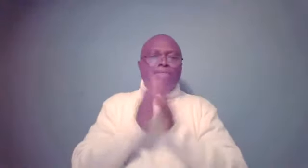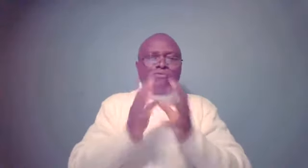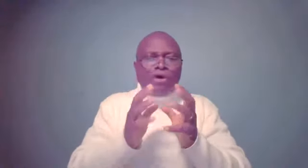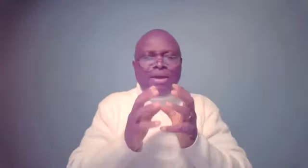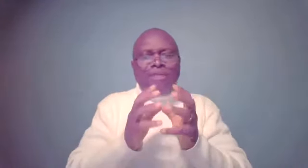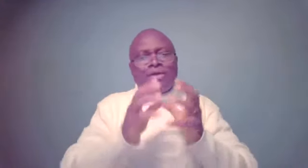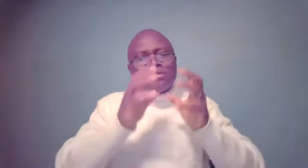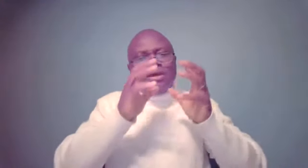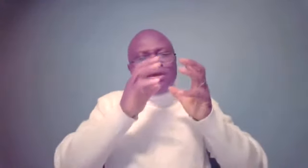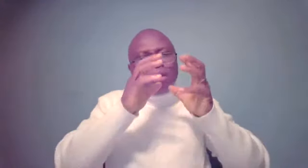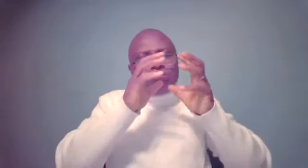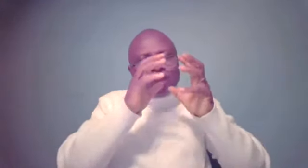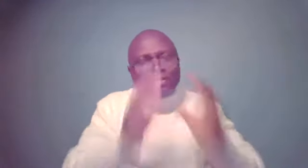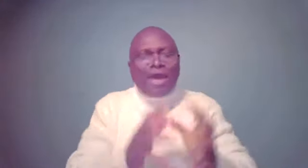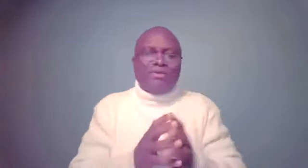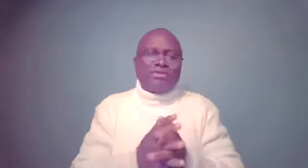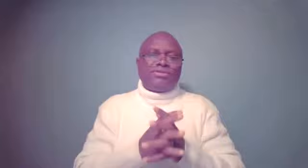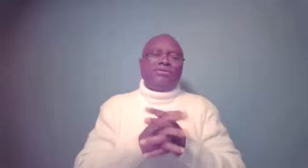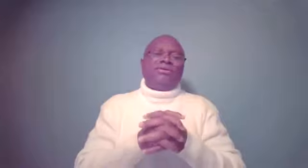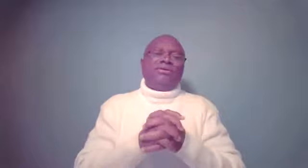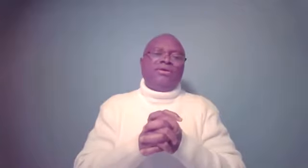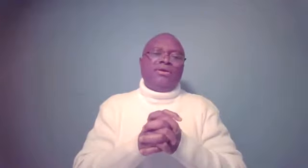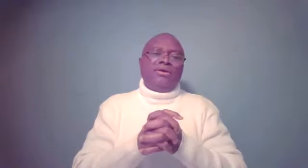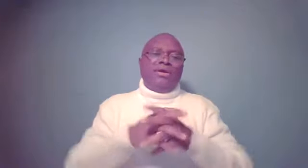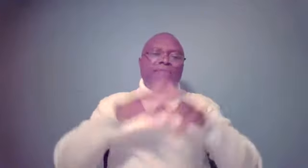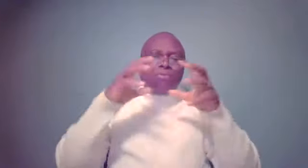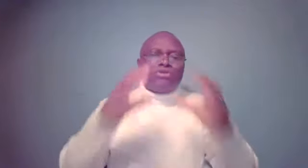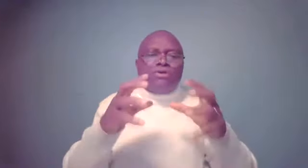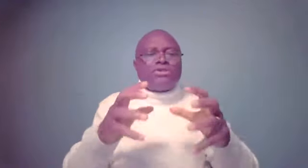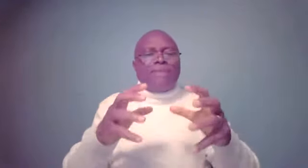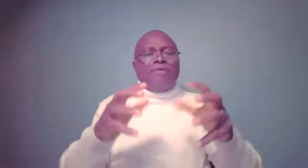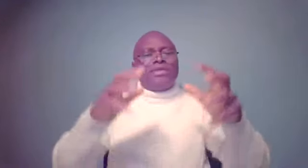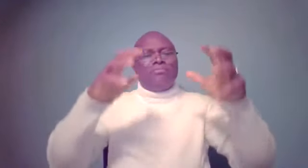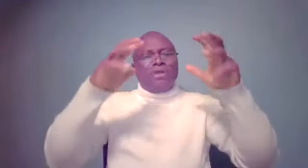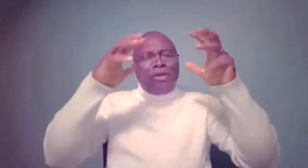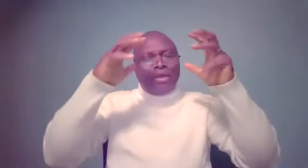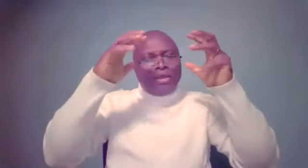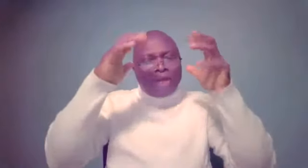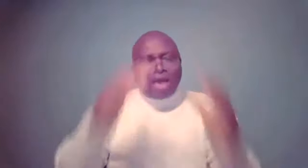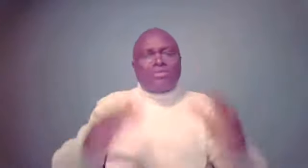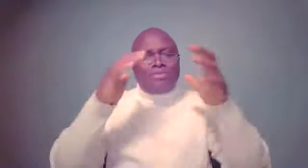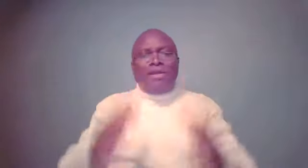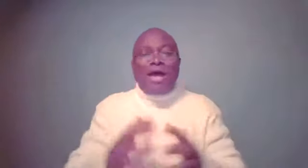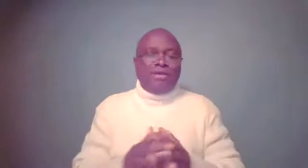before Barnabas, there was Ananias. And the Bible tells us about him in Acts chapter nine.